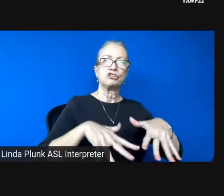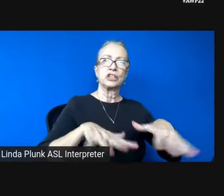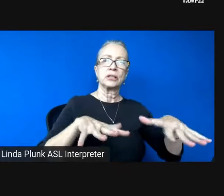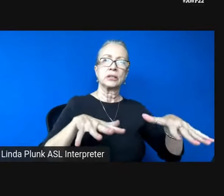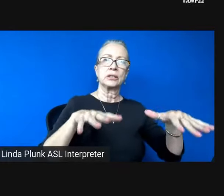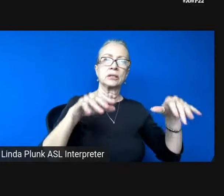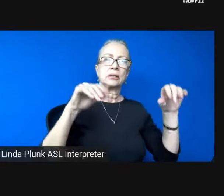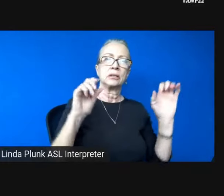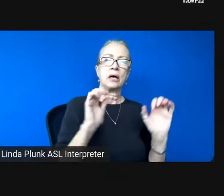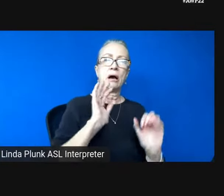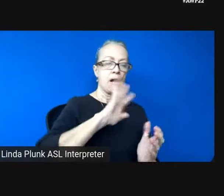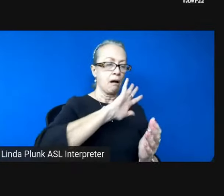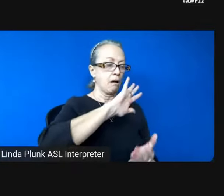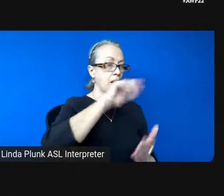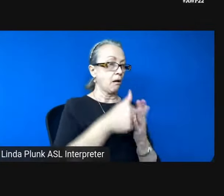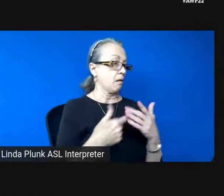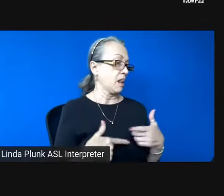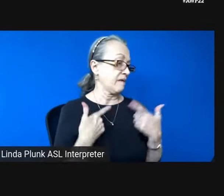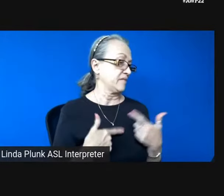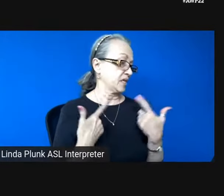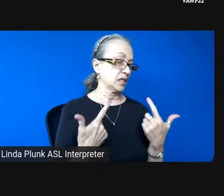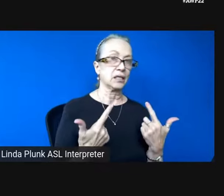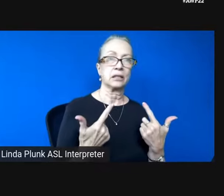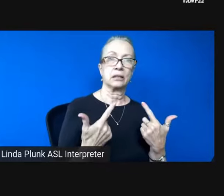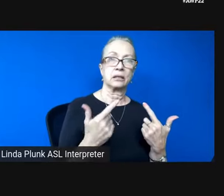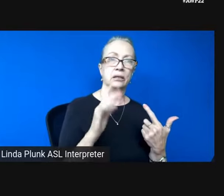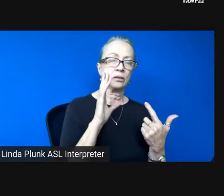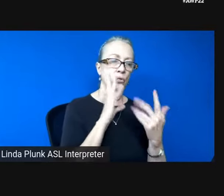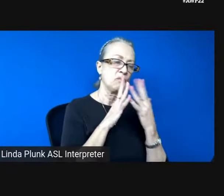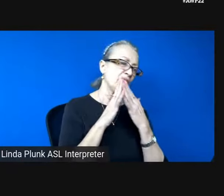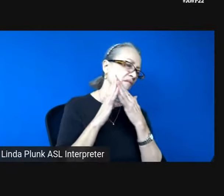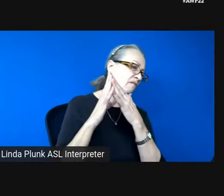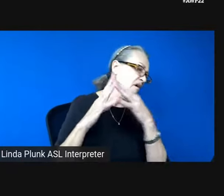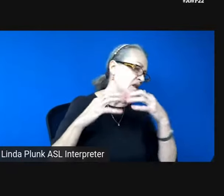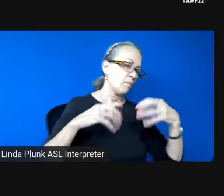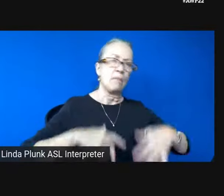All living would fall apart without